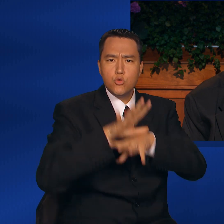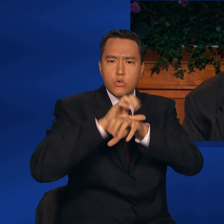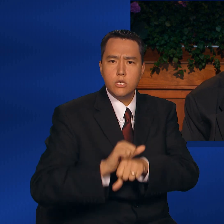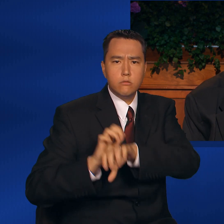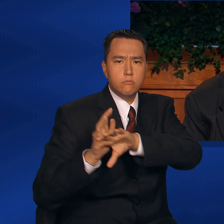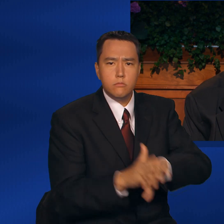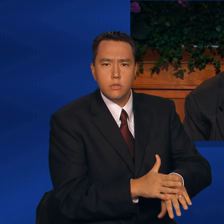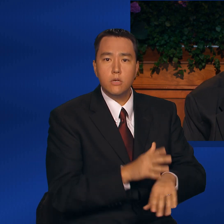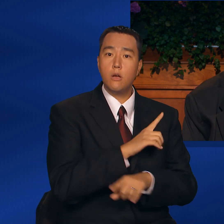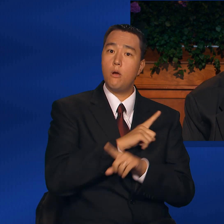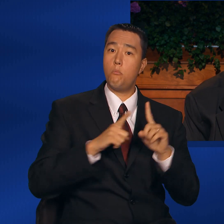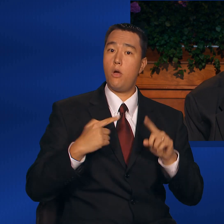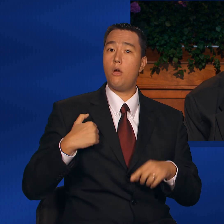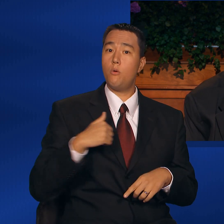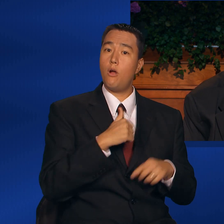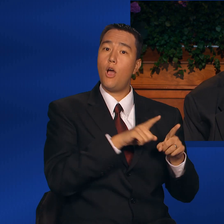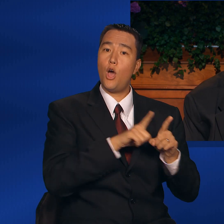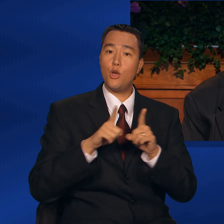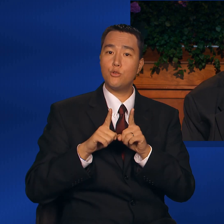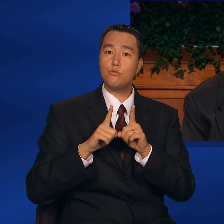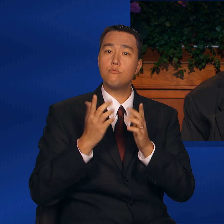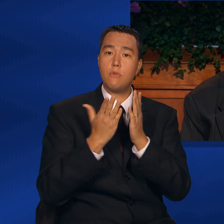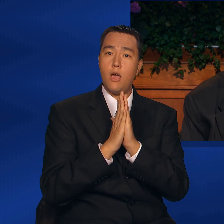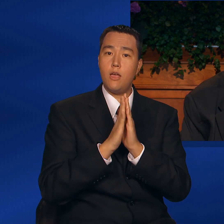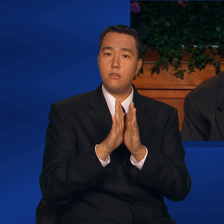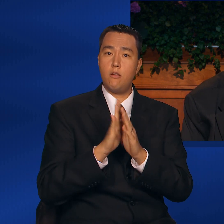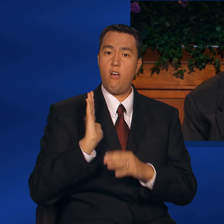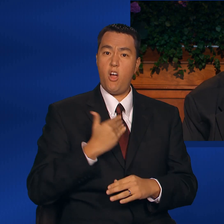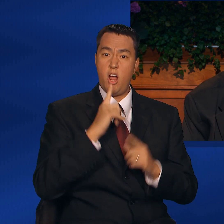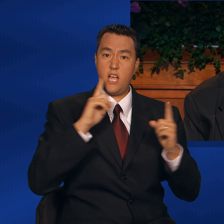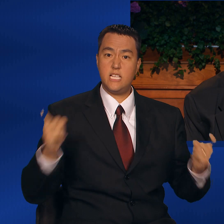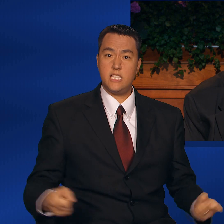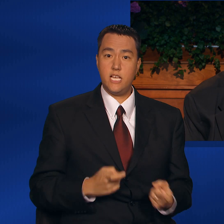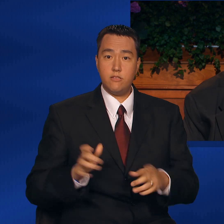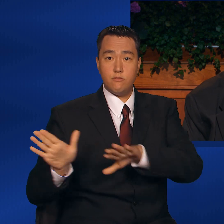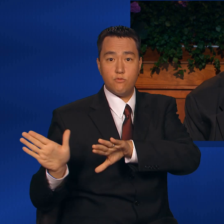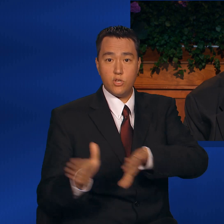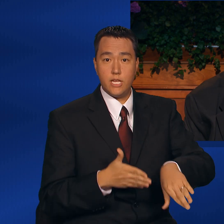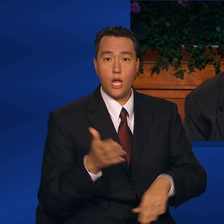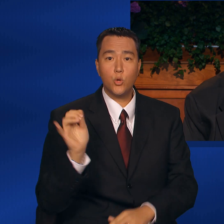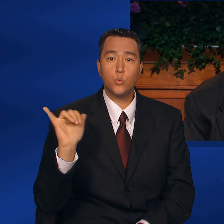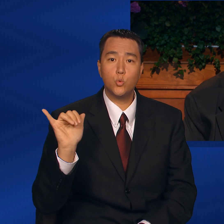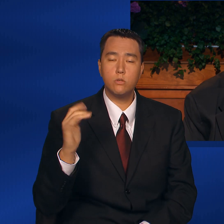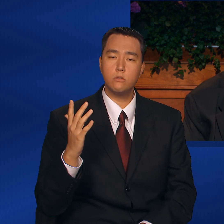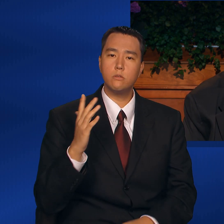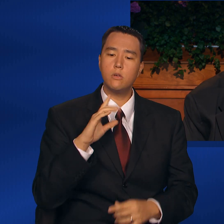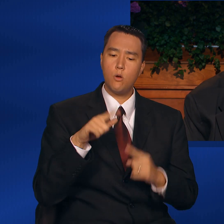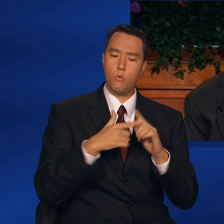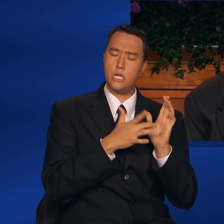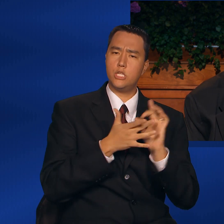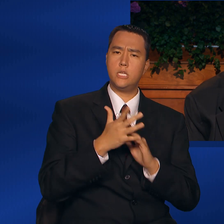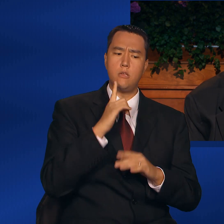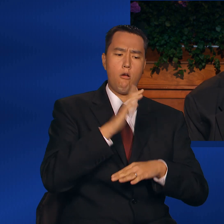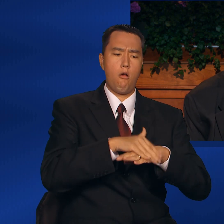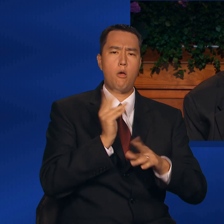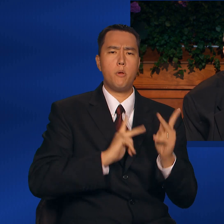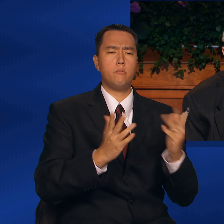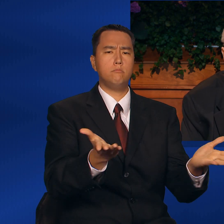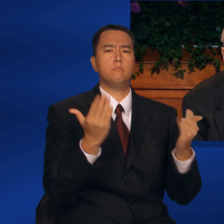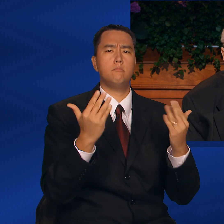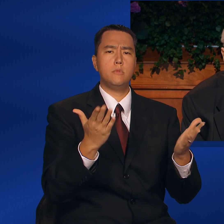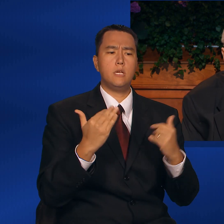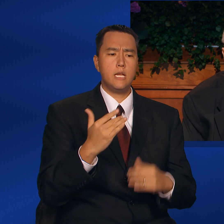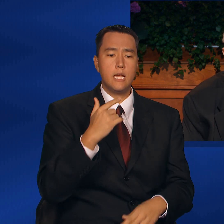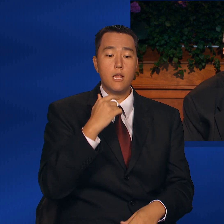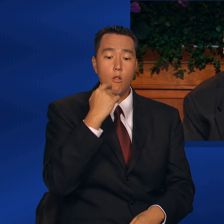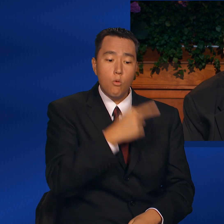We are also called to forsake our sins. Jesus, when Jesus called the people unto him, he said